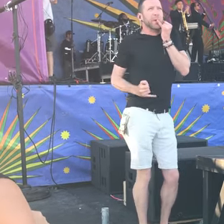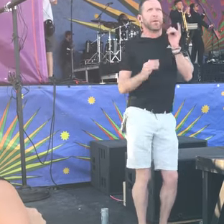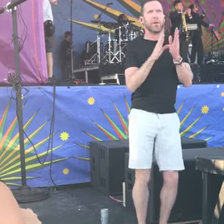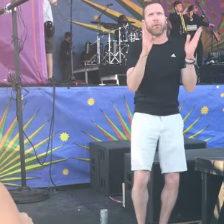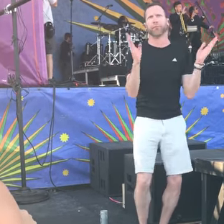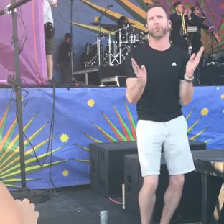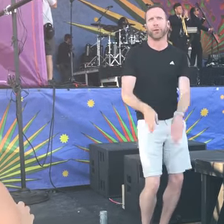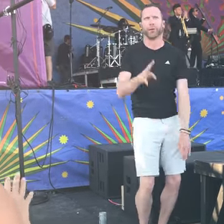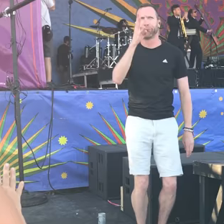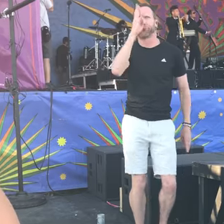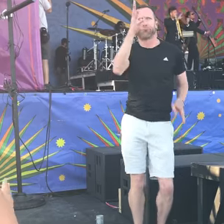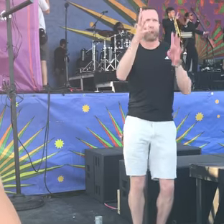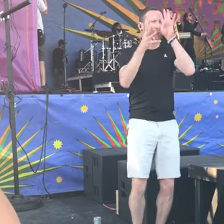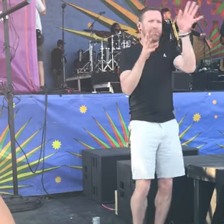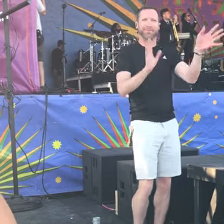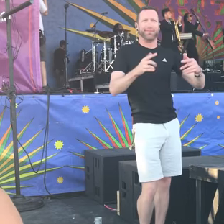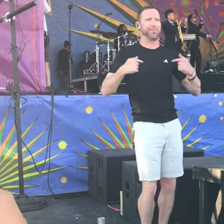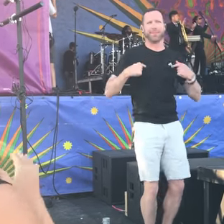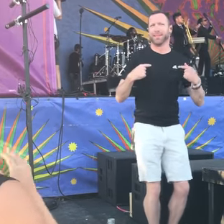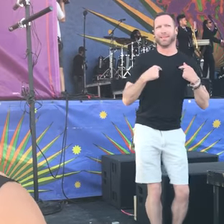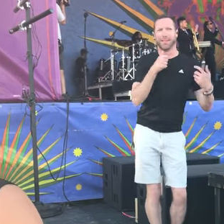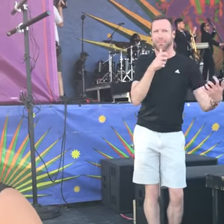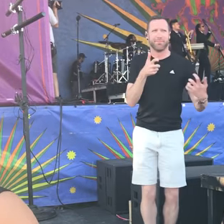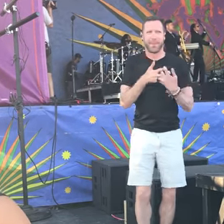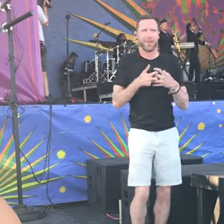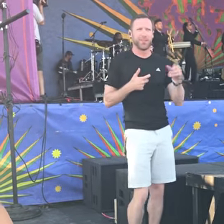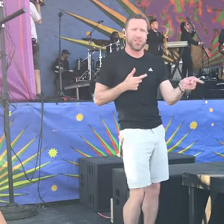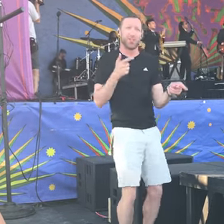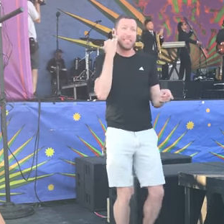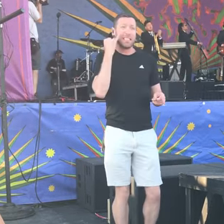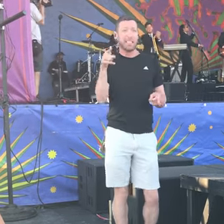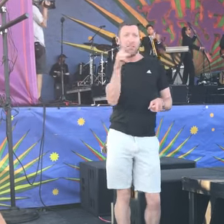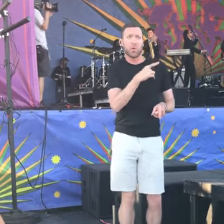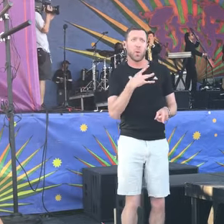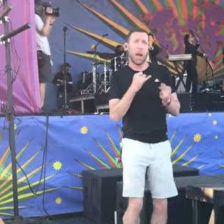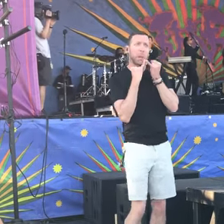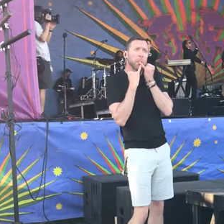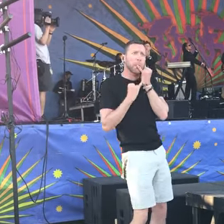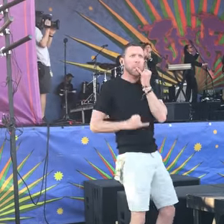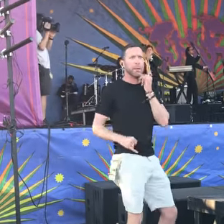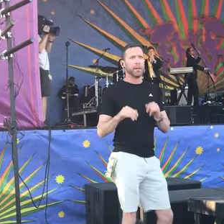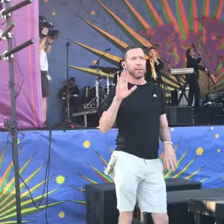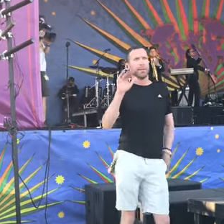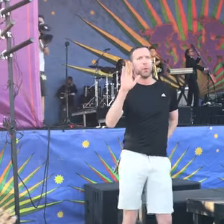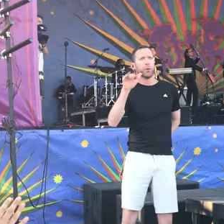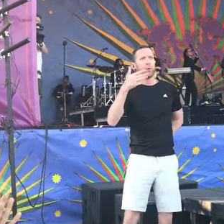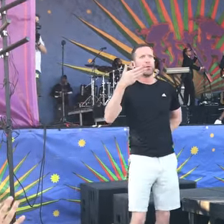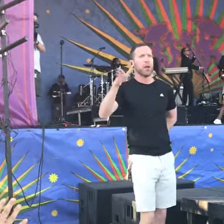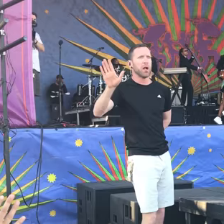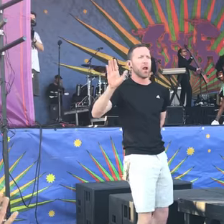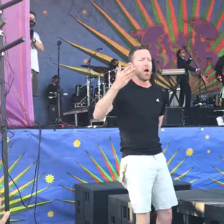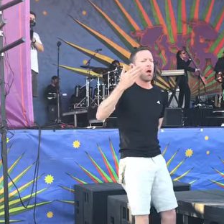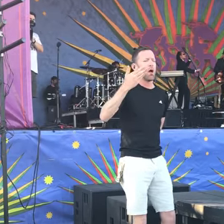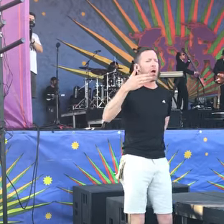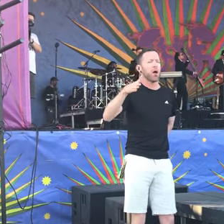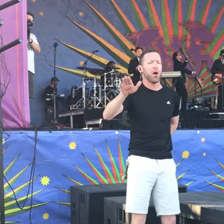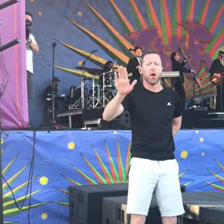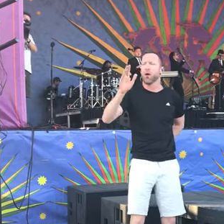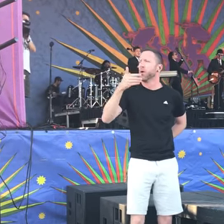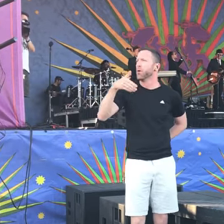if that's what you're meant to, then go ahead and move along Let me